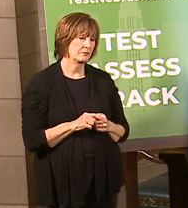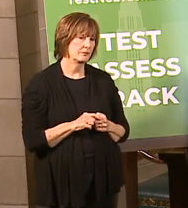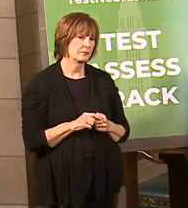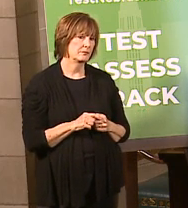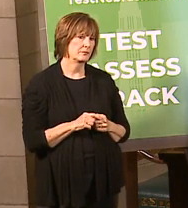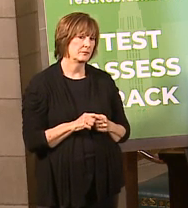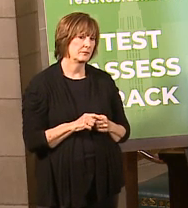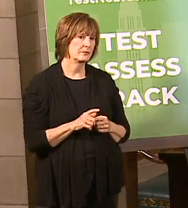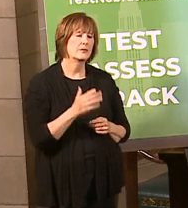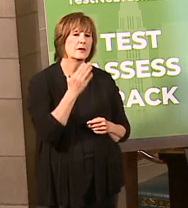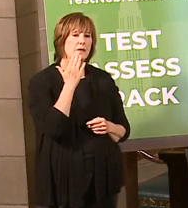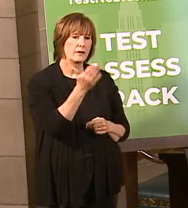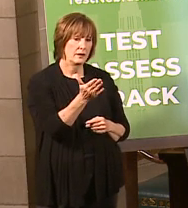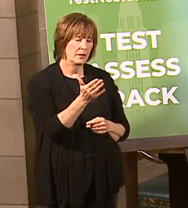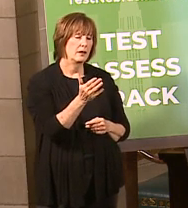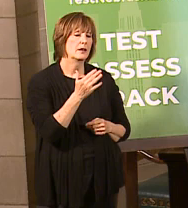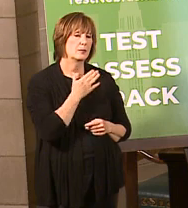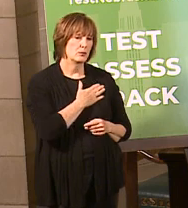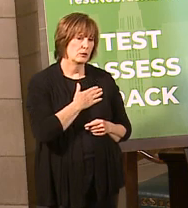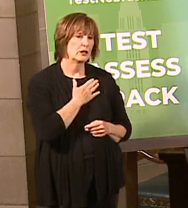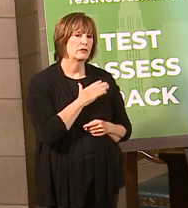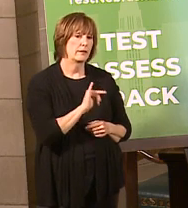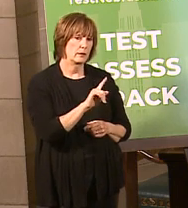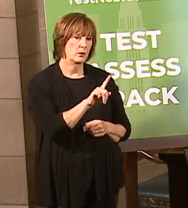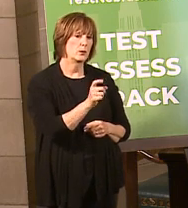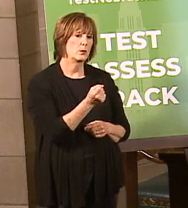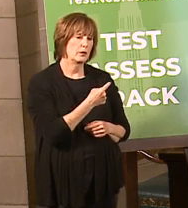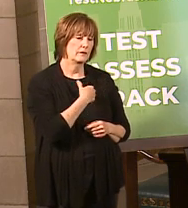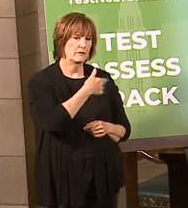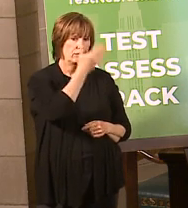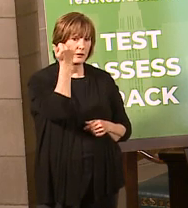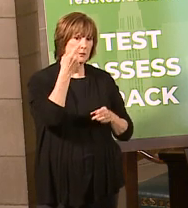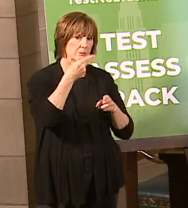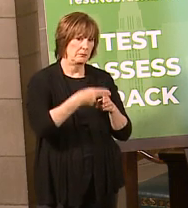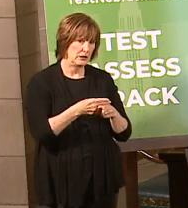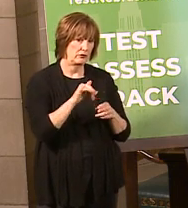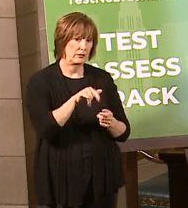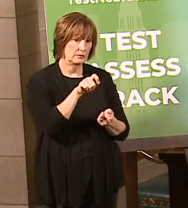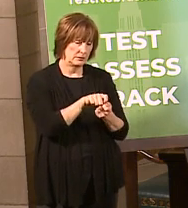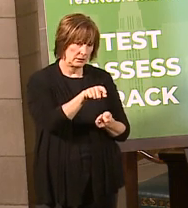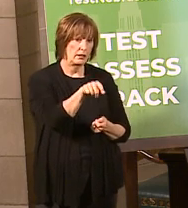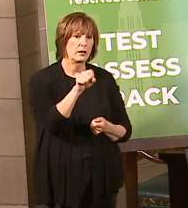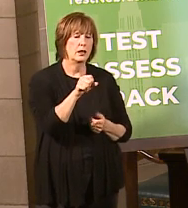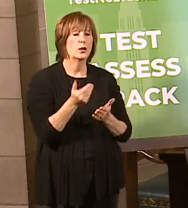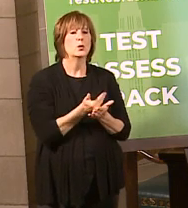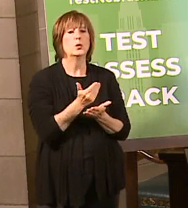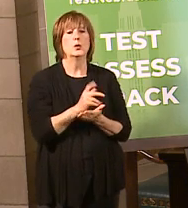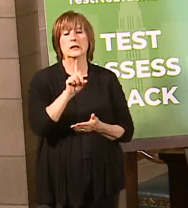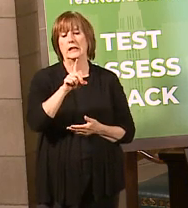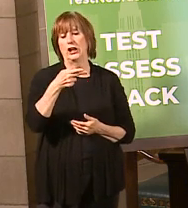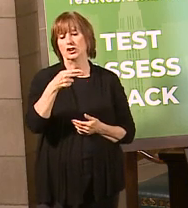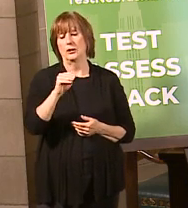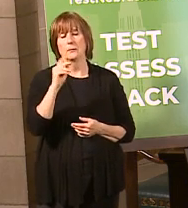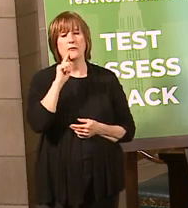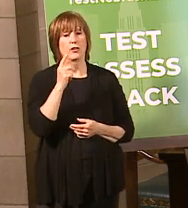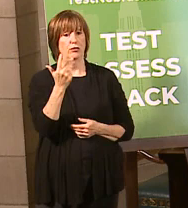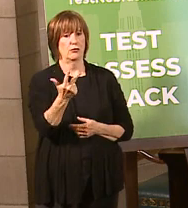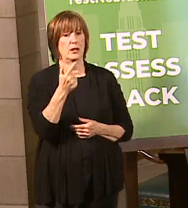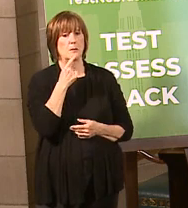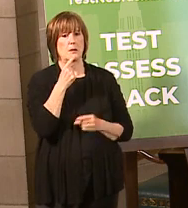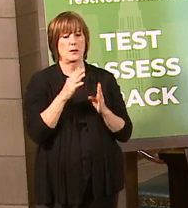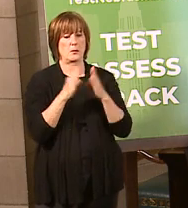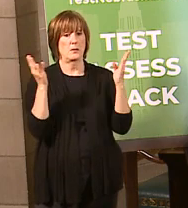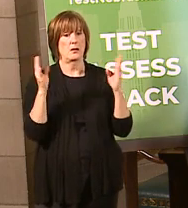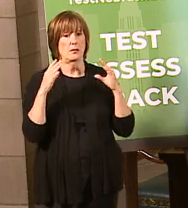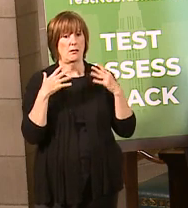that have been relaxed? Thank you very much, Fred. I appreciate that question because I forgot to mention that detail. Yes, the new DHMs for the three public health districts I